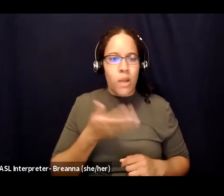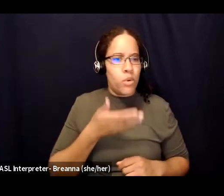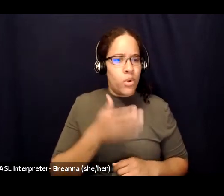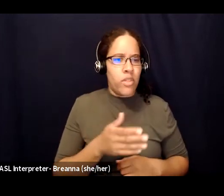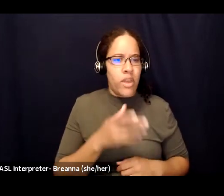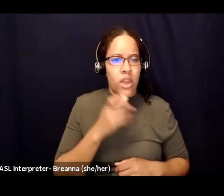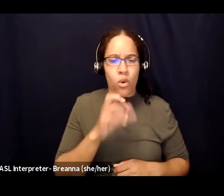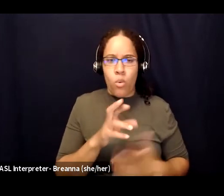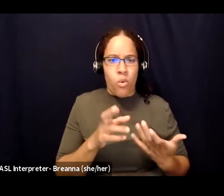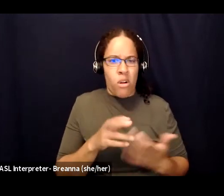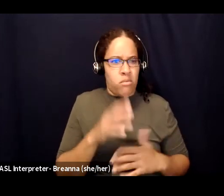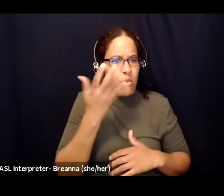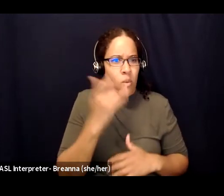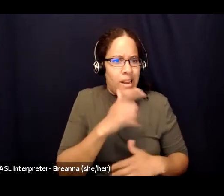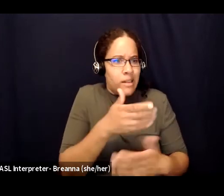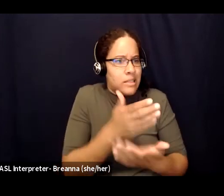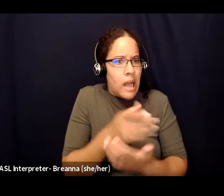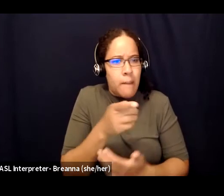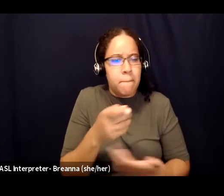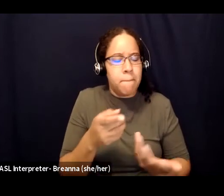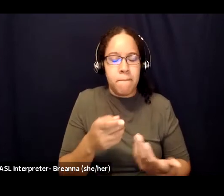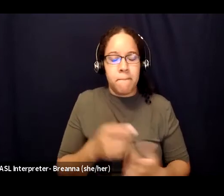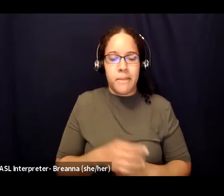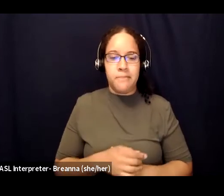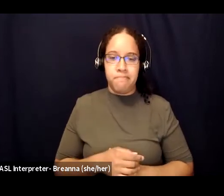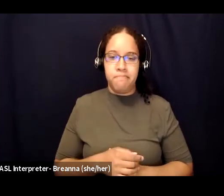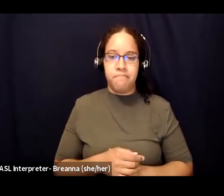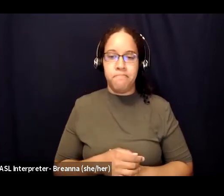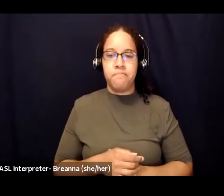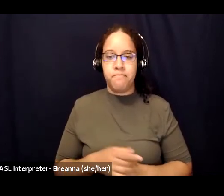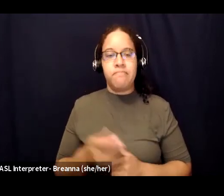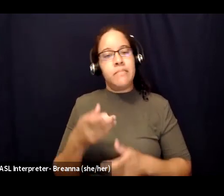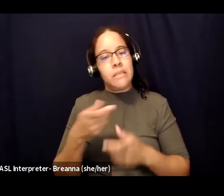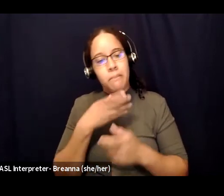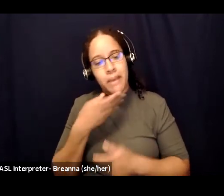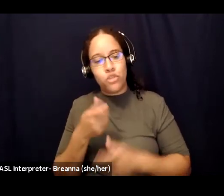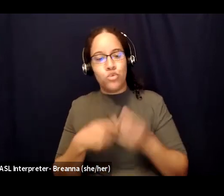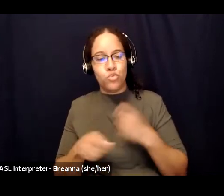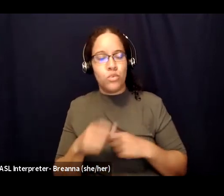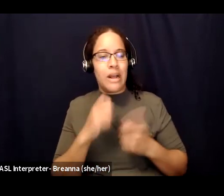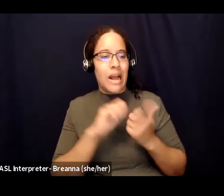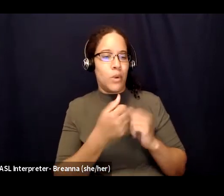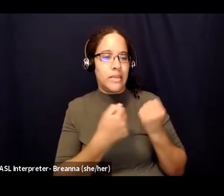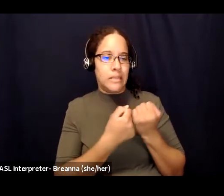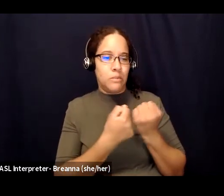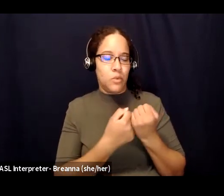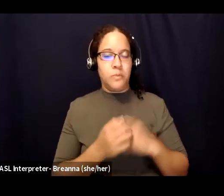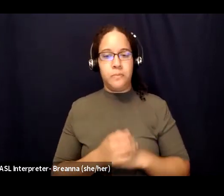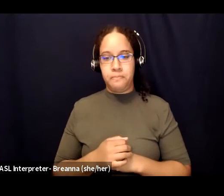is maybe they also feel fear so loved ones might fear for your safety or feel really protective um and